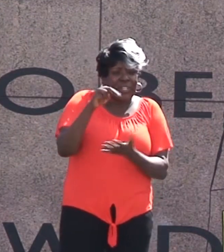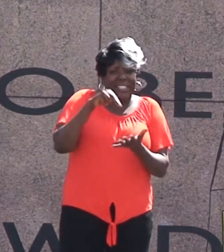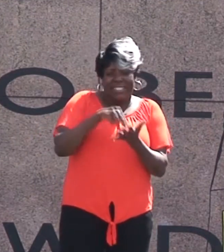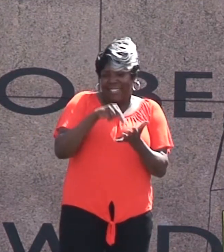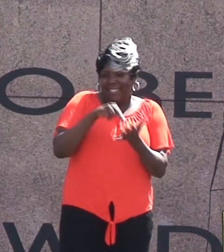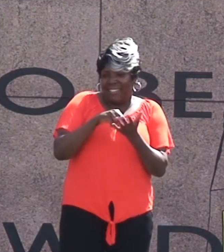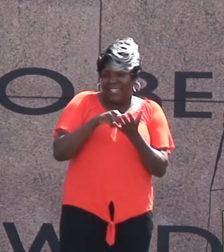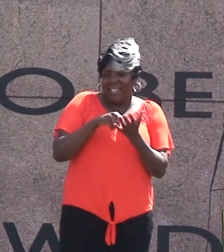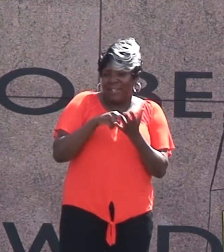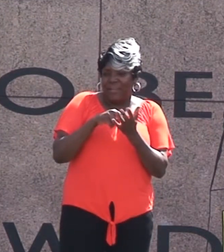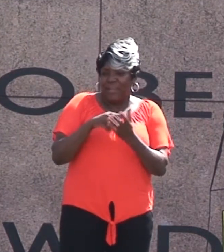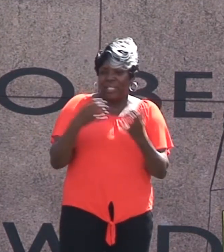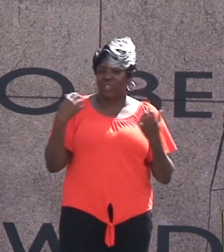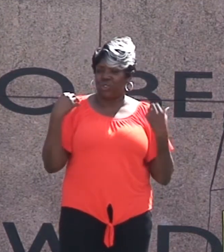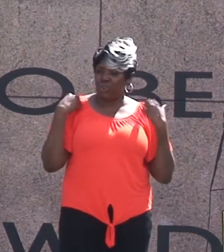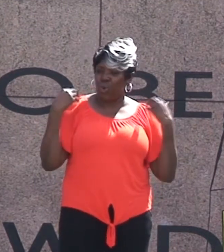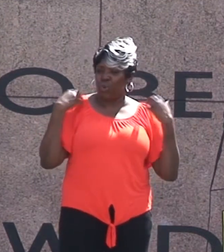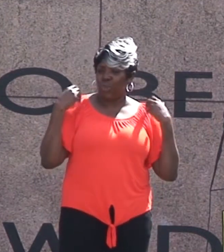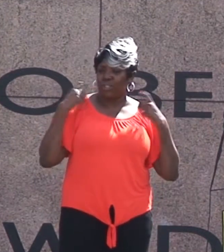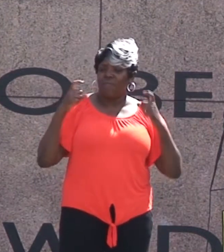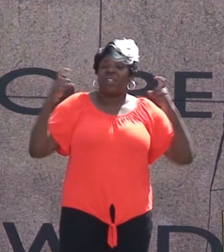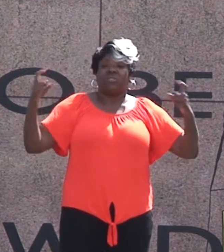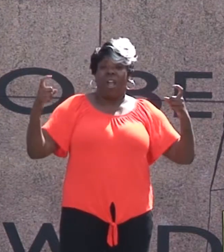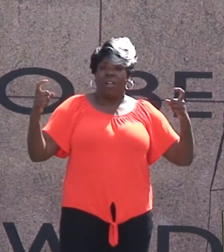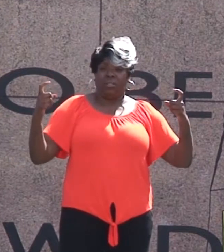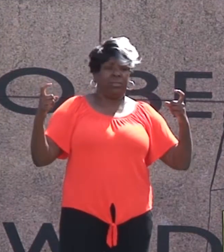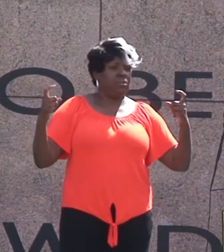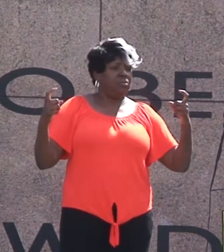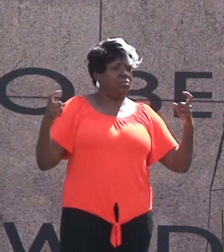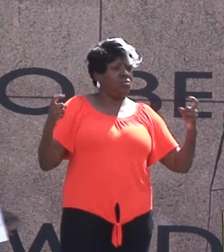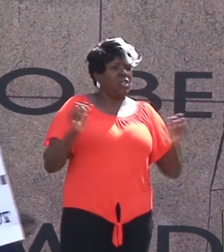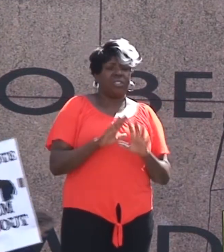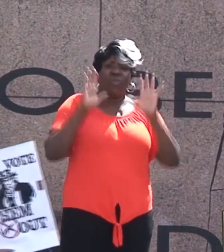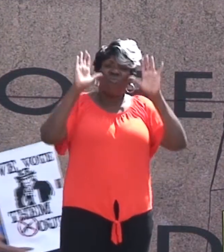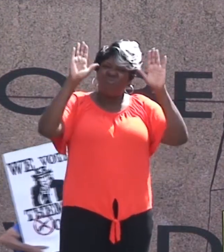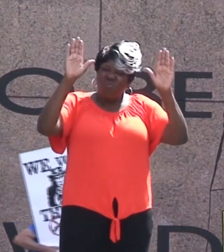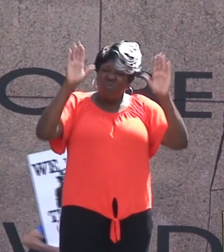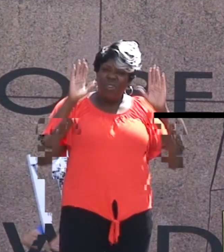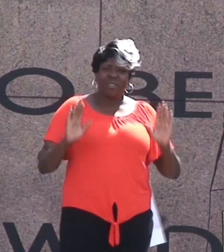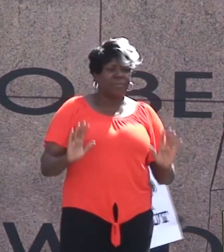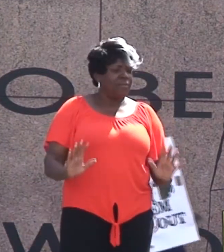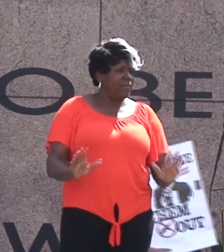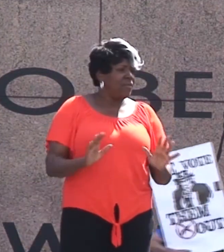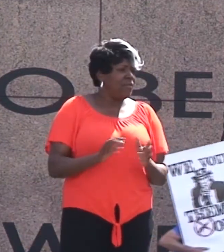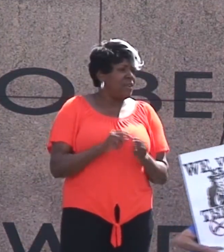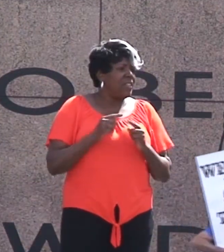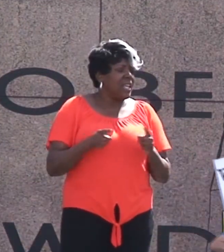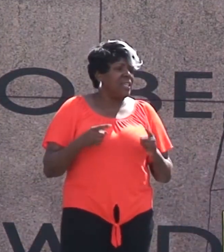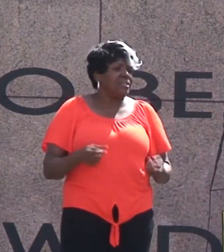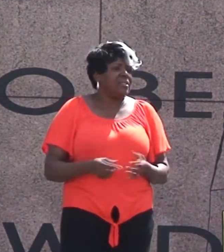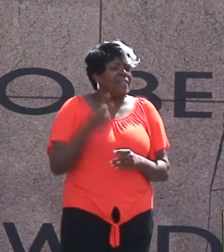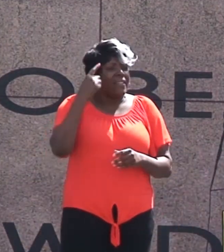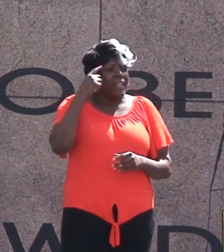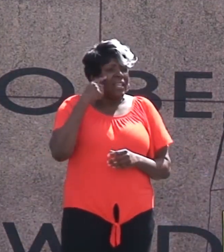that You've heard that before It's an amazing thing And it's just astonishing To think That Isaac Newton